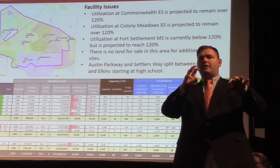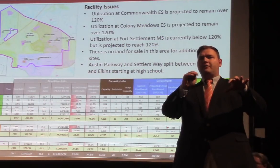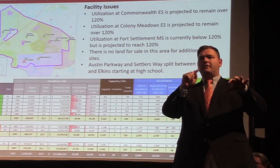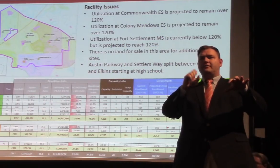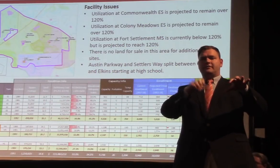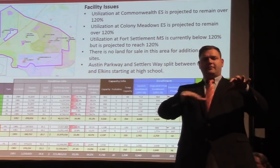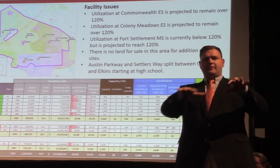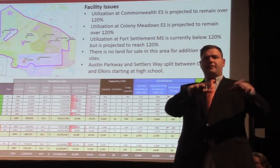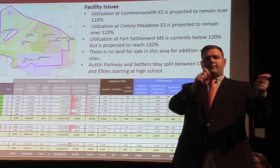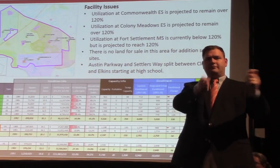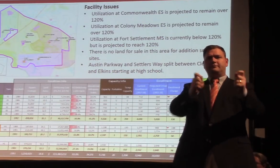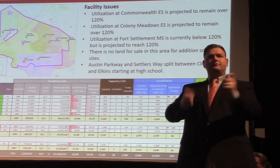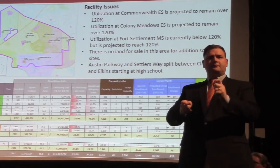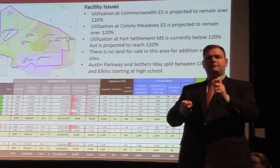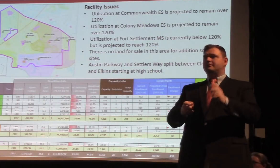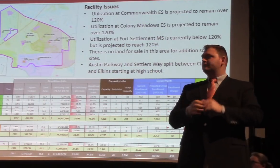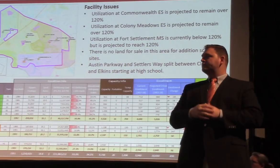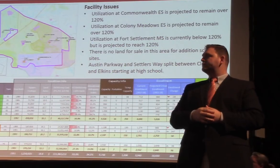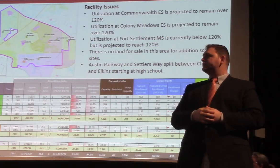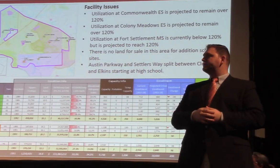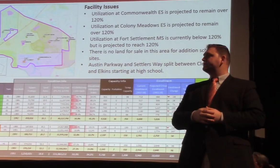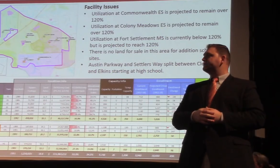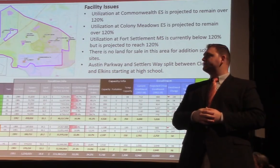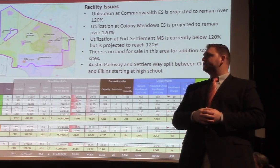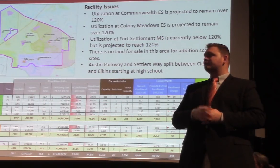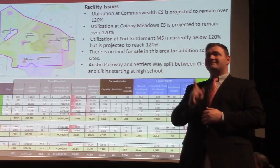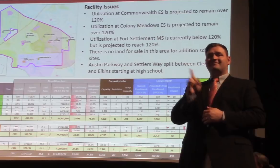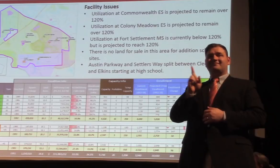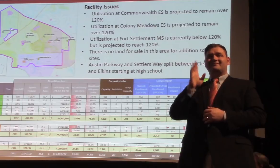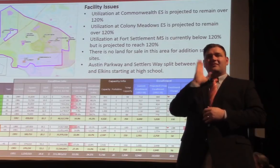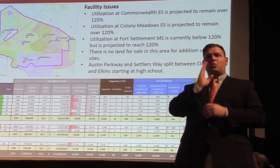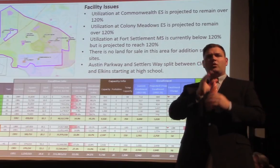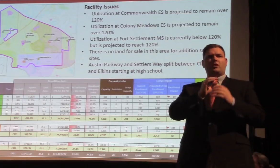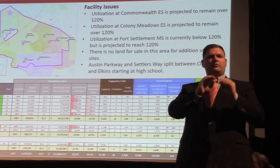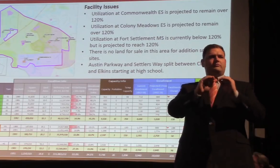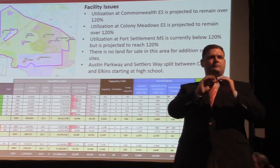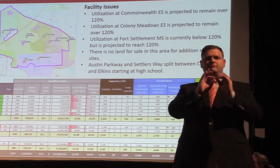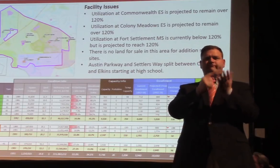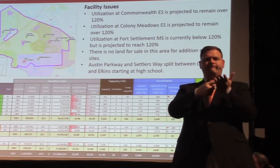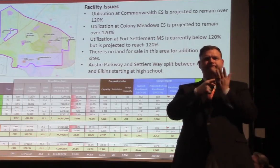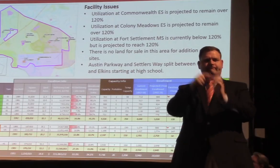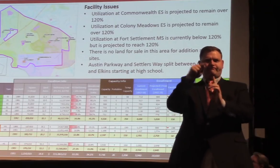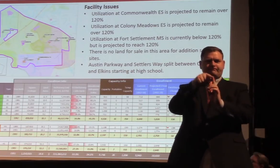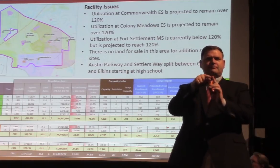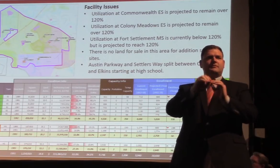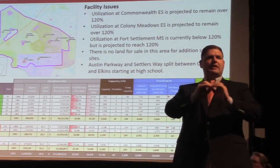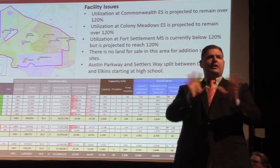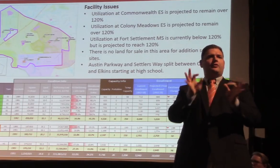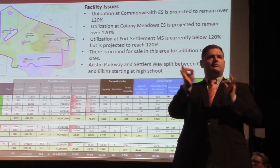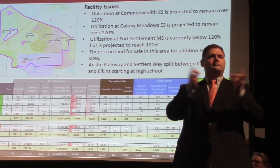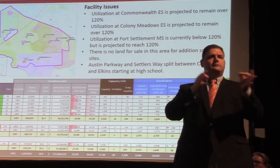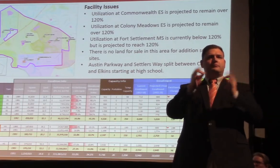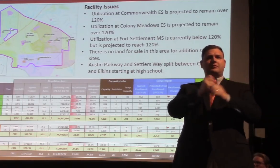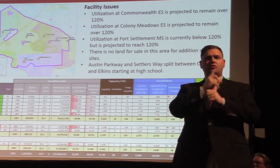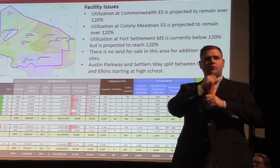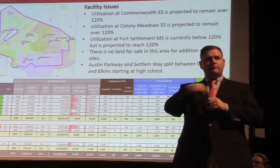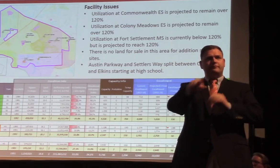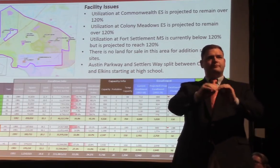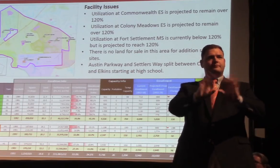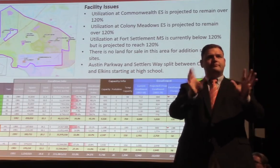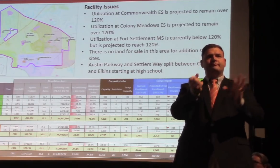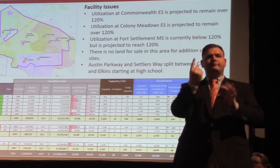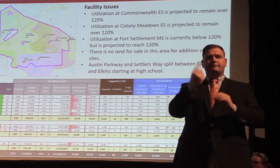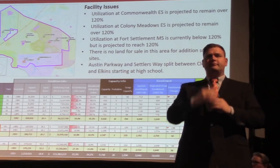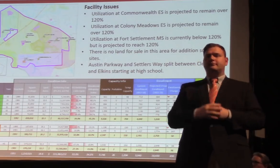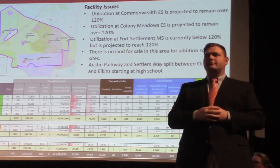Now moving on to Clements, and I'm going to spend a little bit more time on this one, because there's some confusion out there, and I want to just make sure that everybody understands clearly. Our